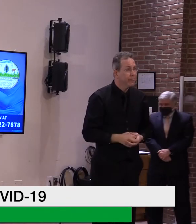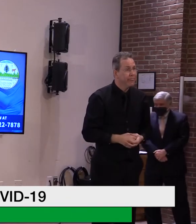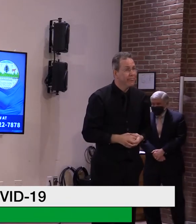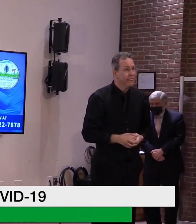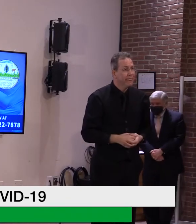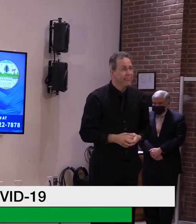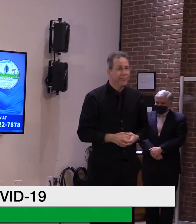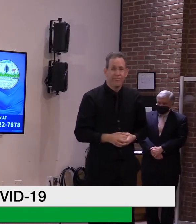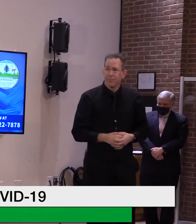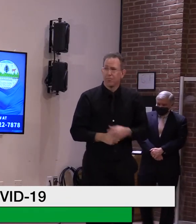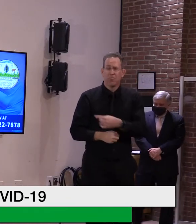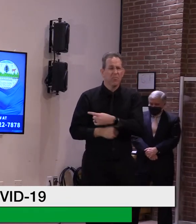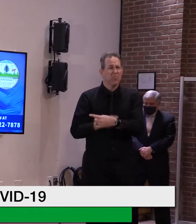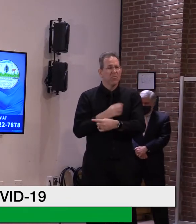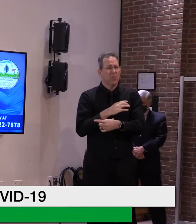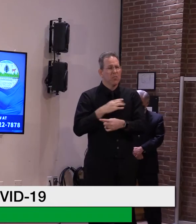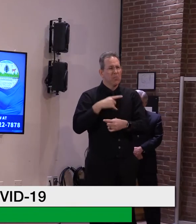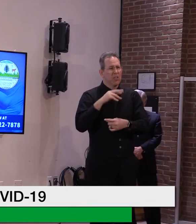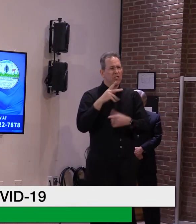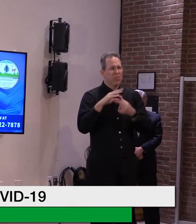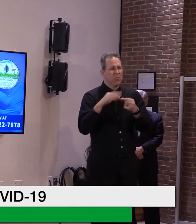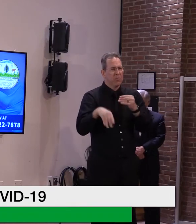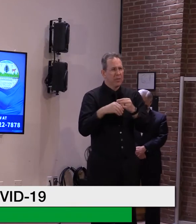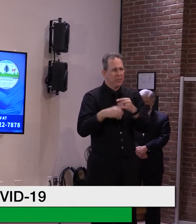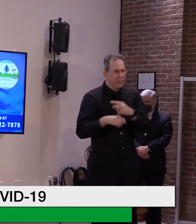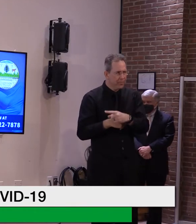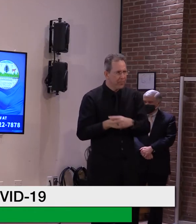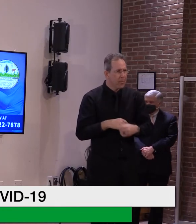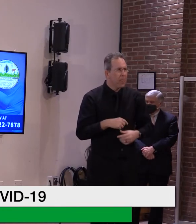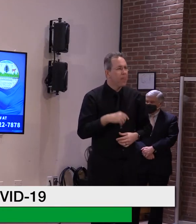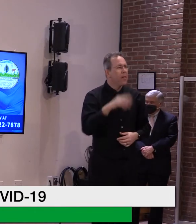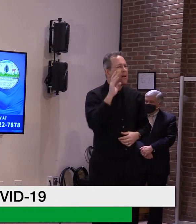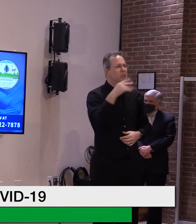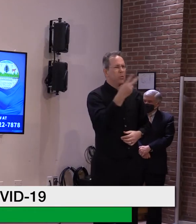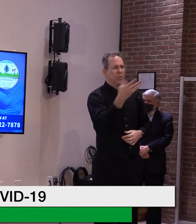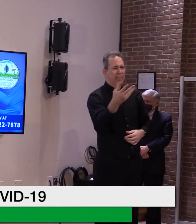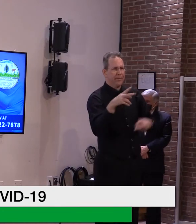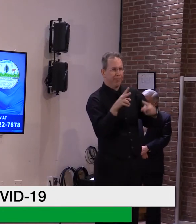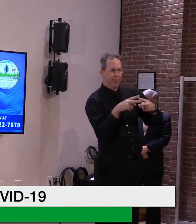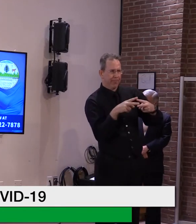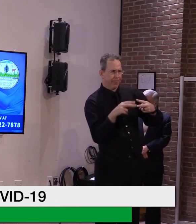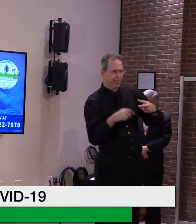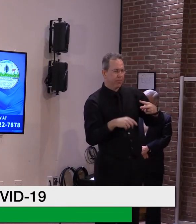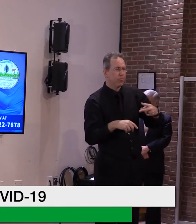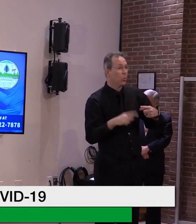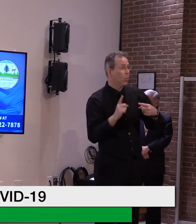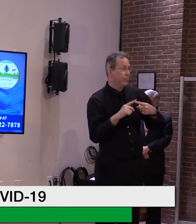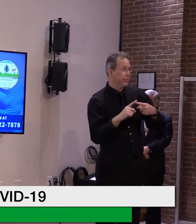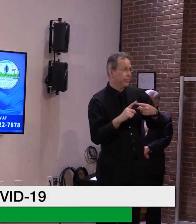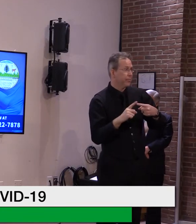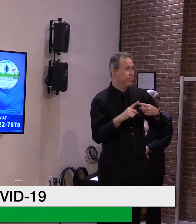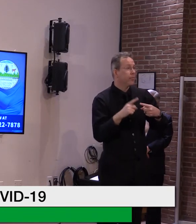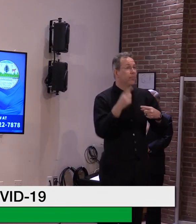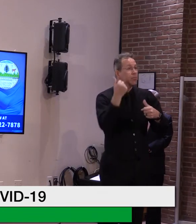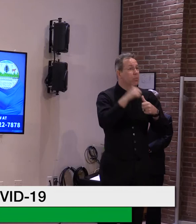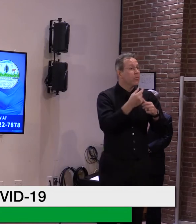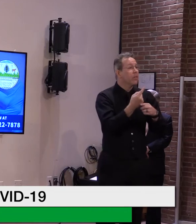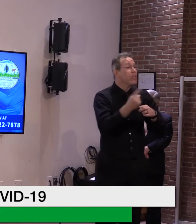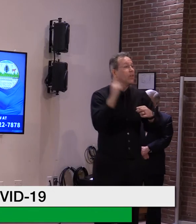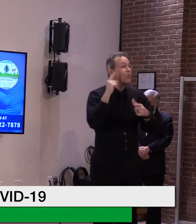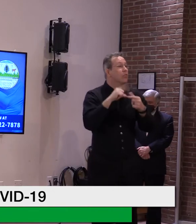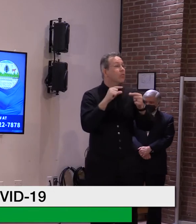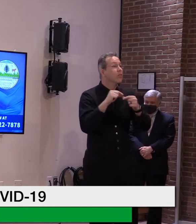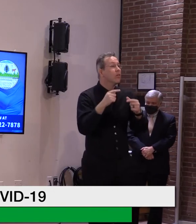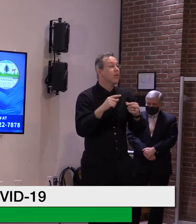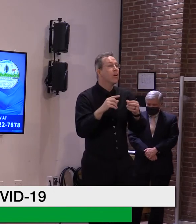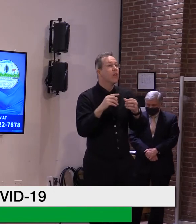Yeah. Thanks for the question, Wilson. I just want to make two points. One, you know, you saw, um, last week that the cases in the region, you know,